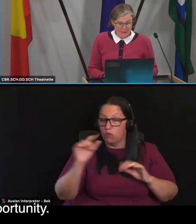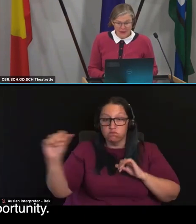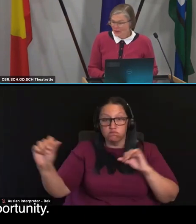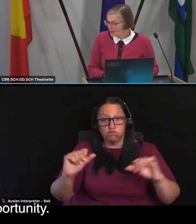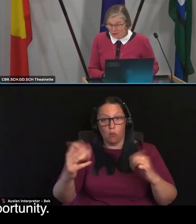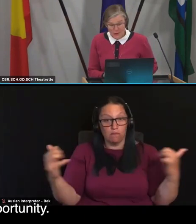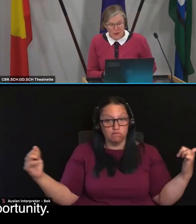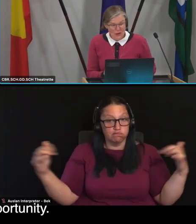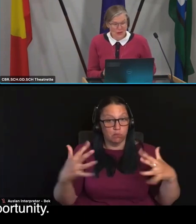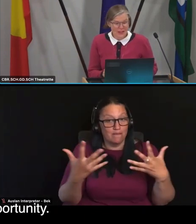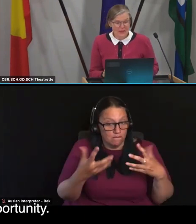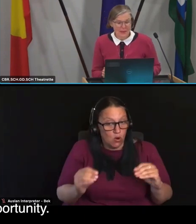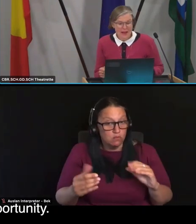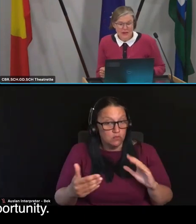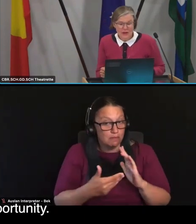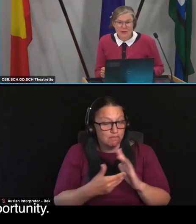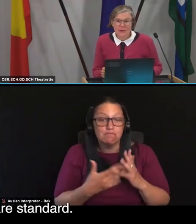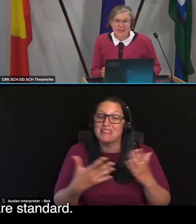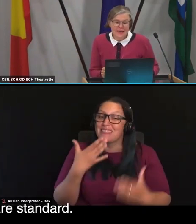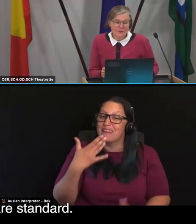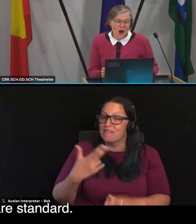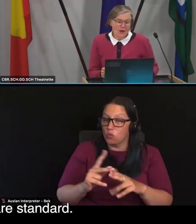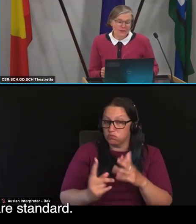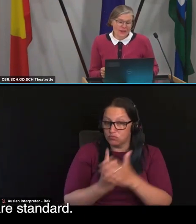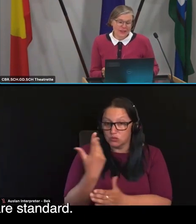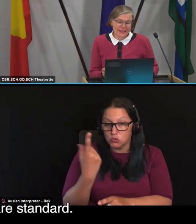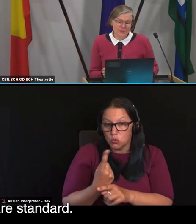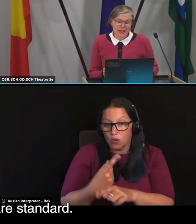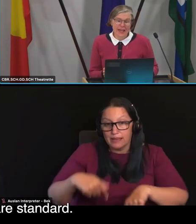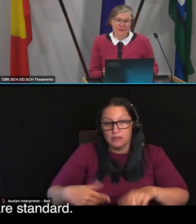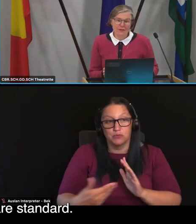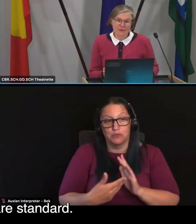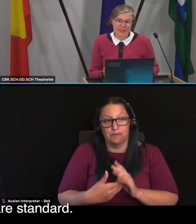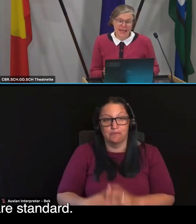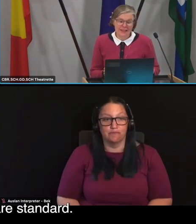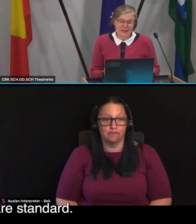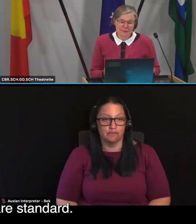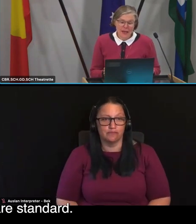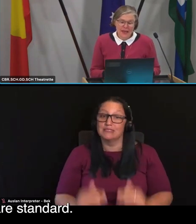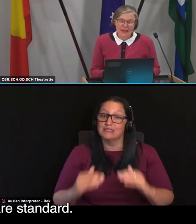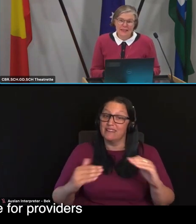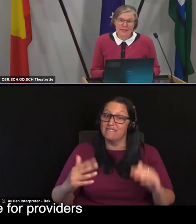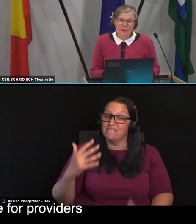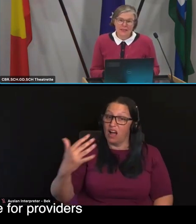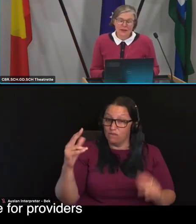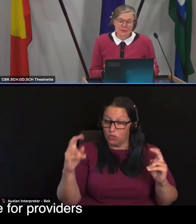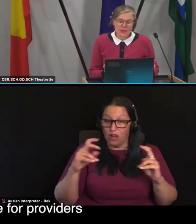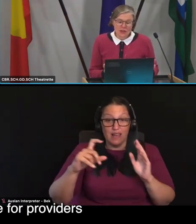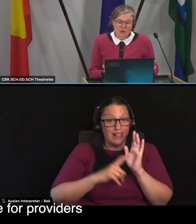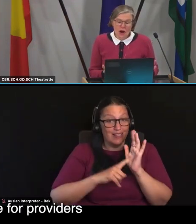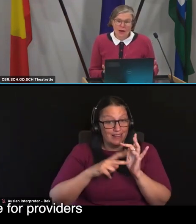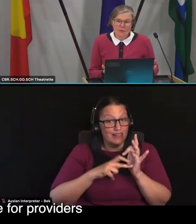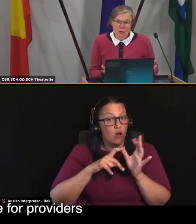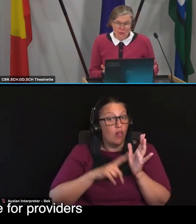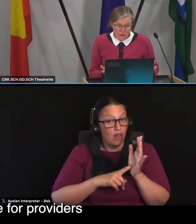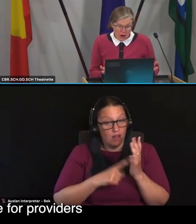thank you for the opportunity. So standard five, the clinical care standard. It's been developed